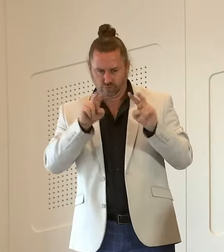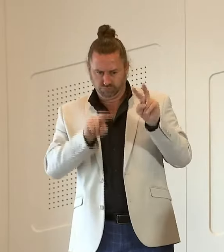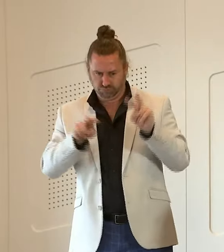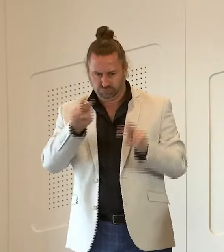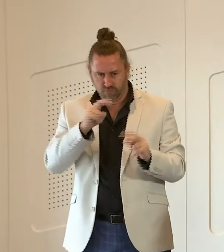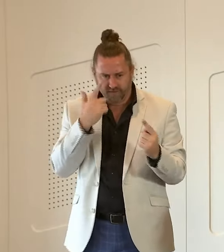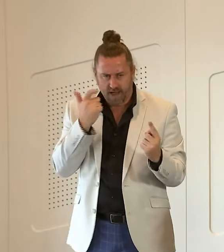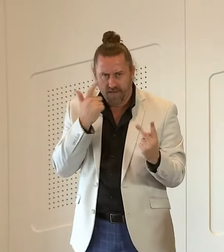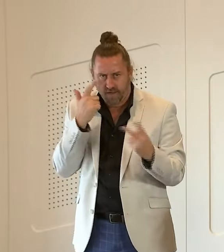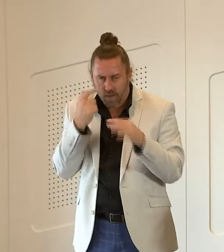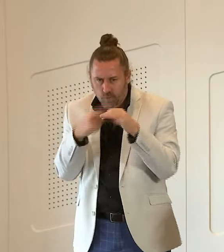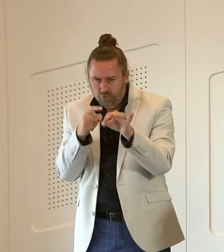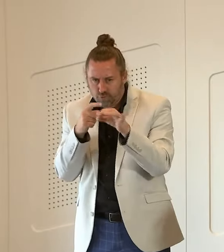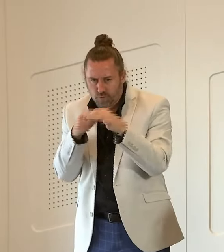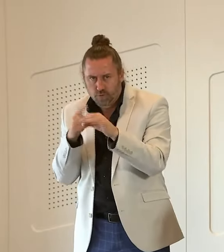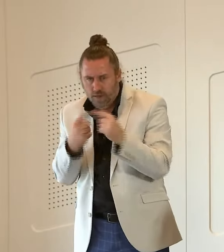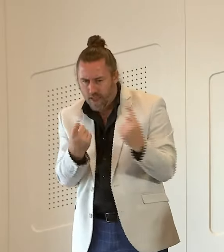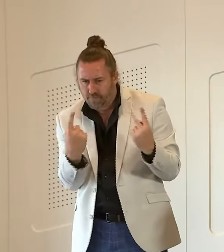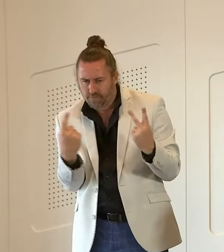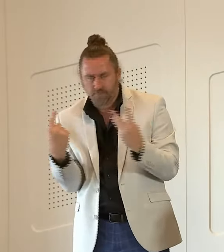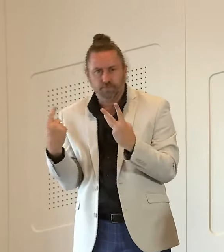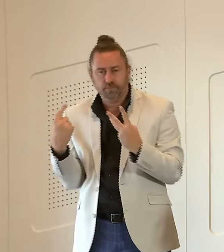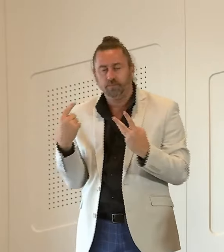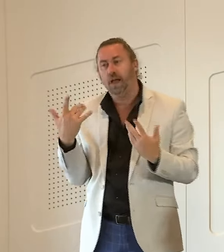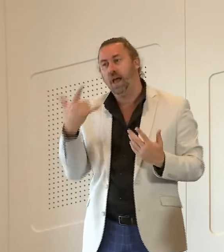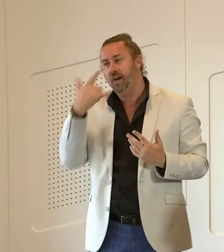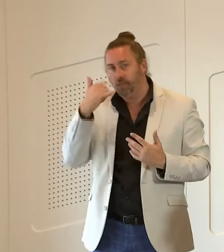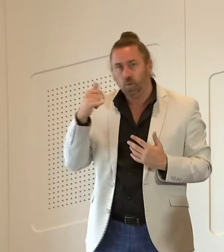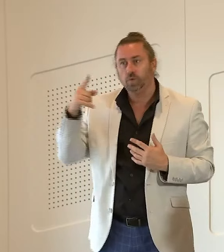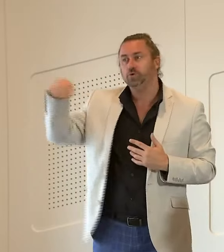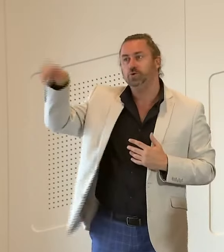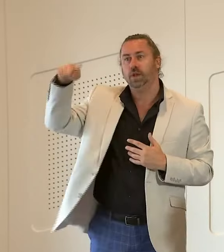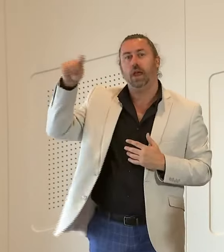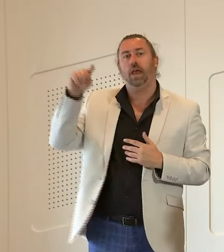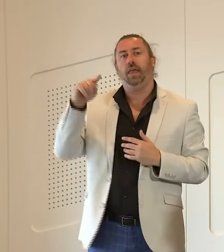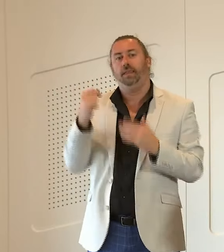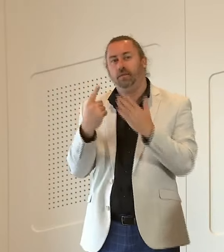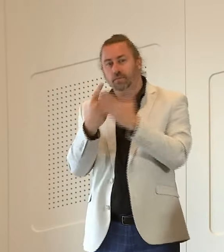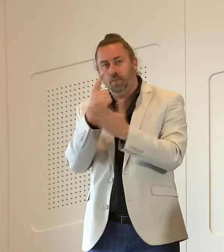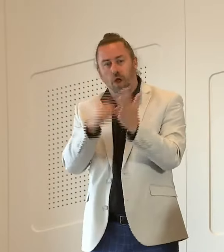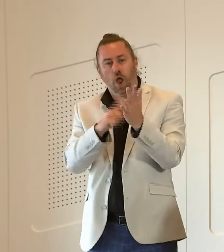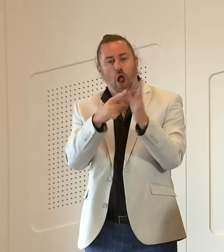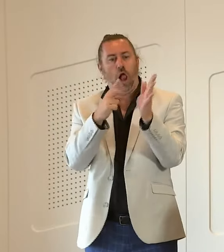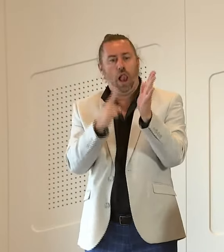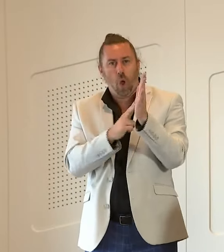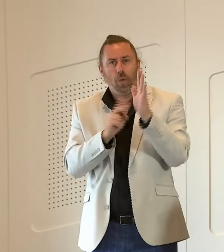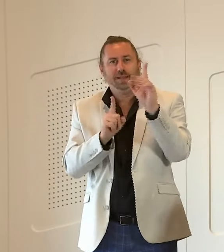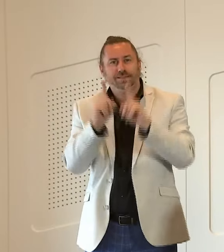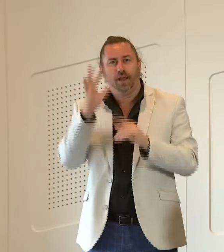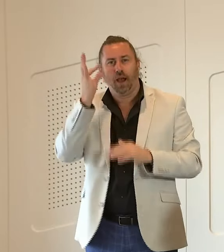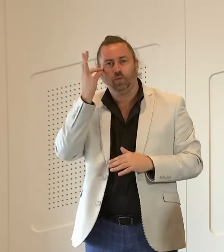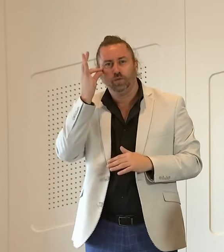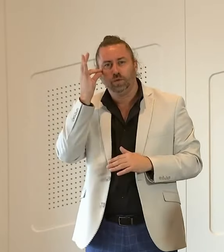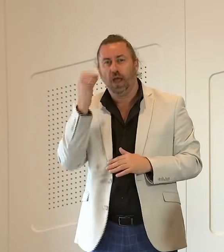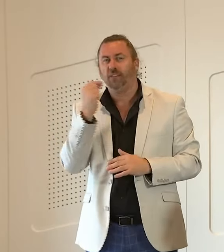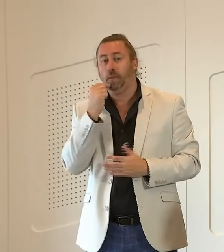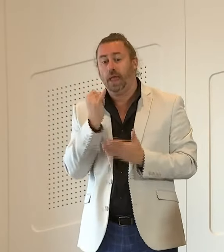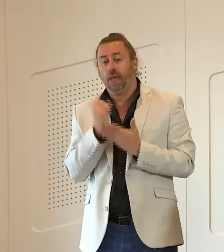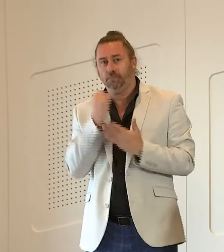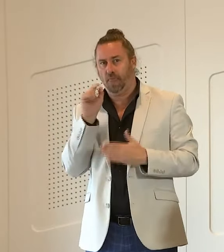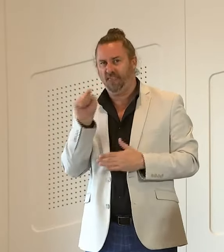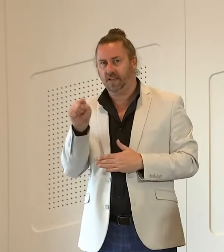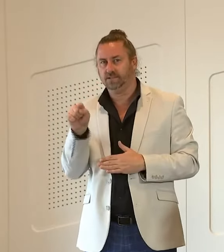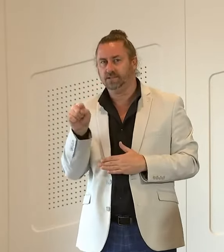cultural issues and issues that related particularly to the dealing of the logan city council and the investigation